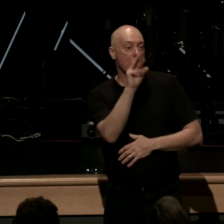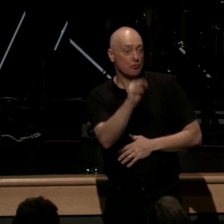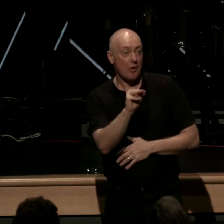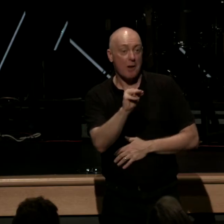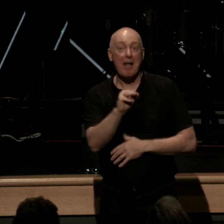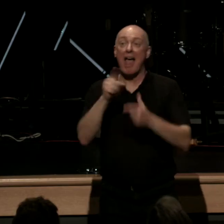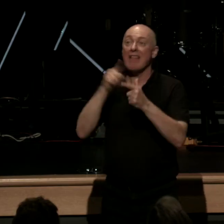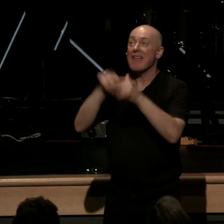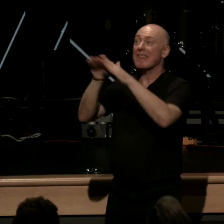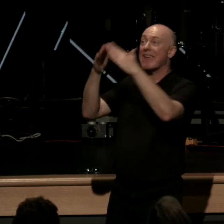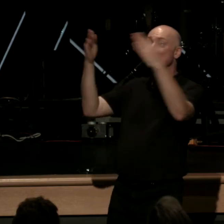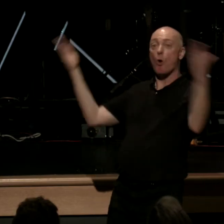open and in strolls mom